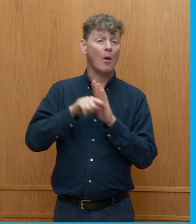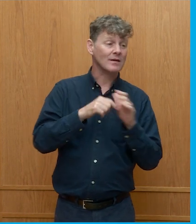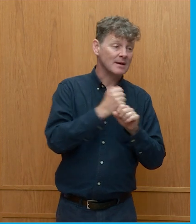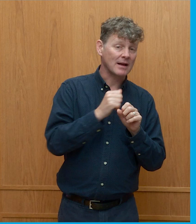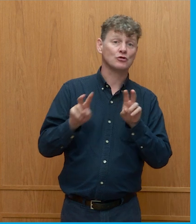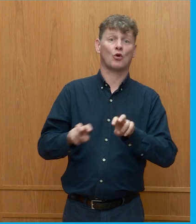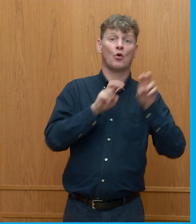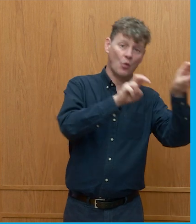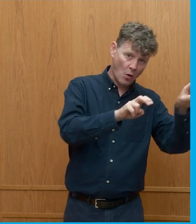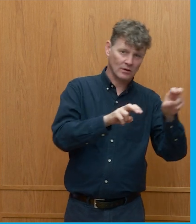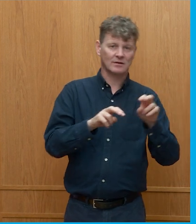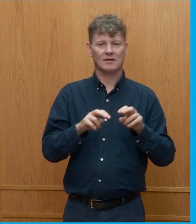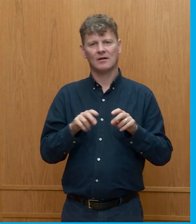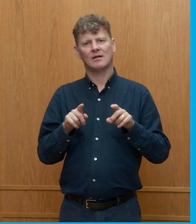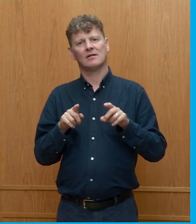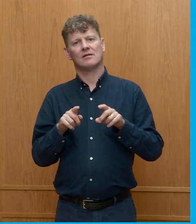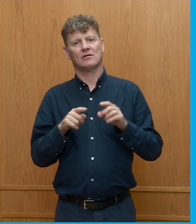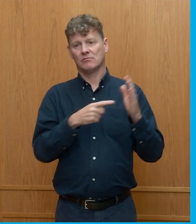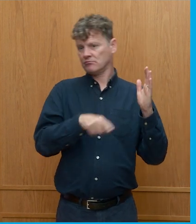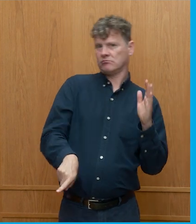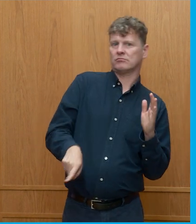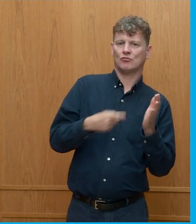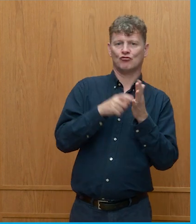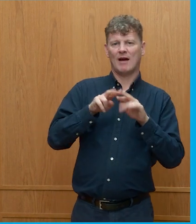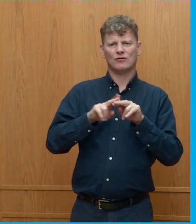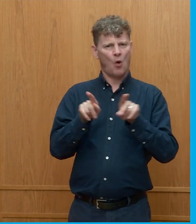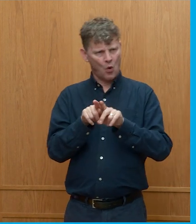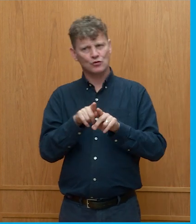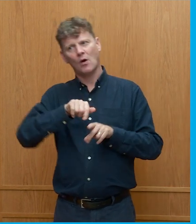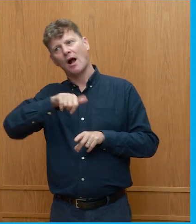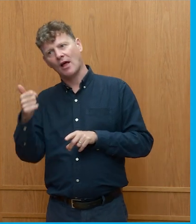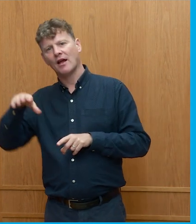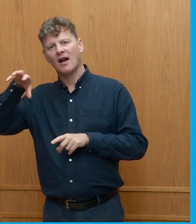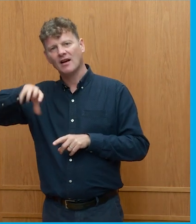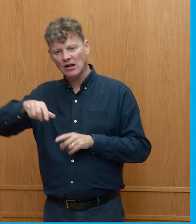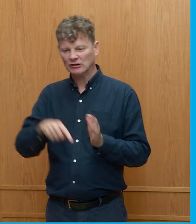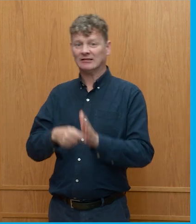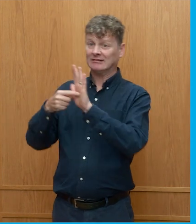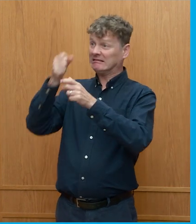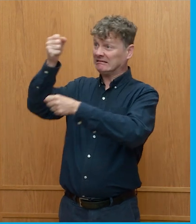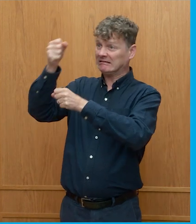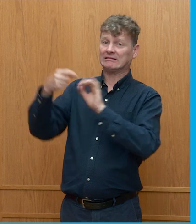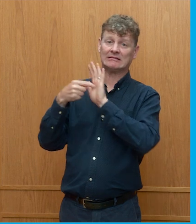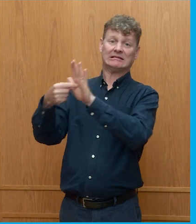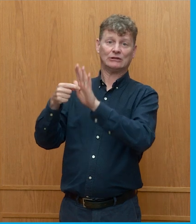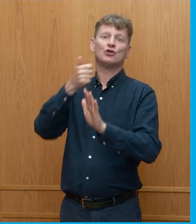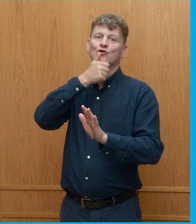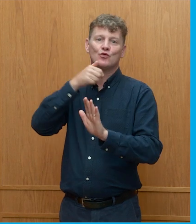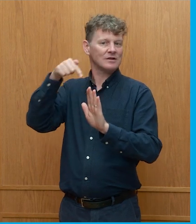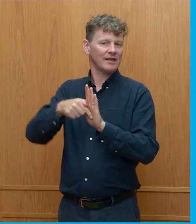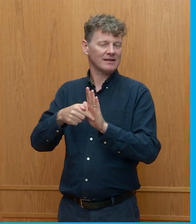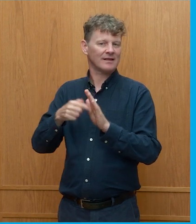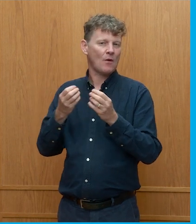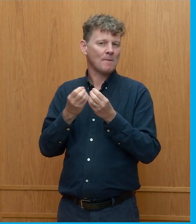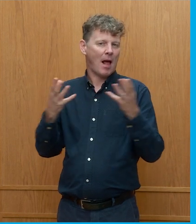also put to policymakers as a scientific basis and multinational